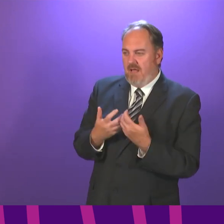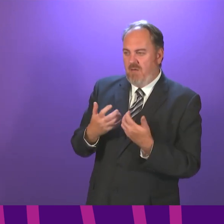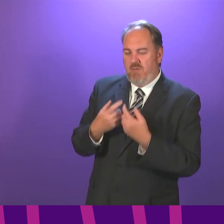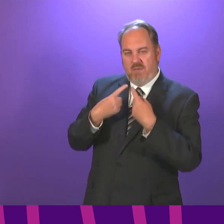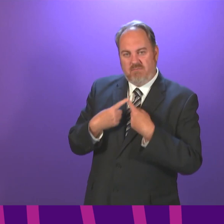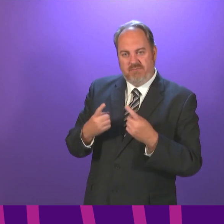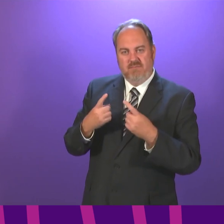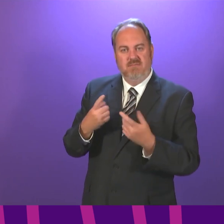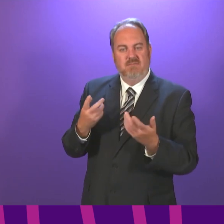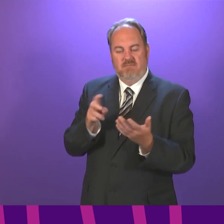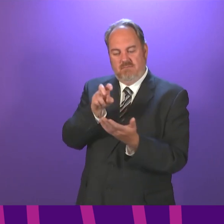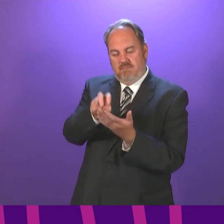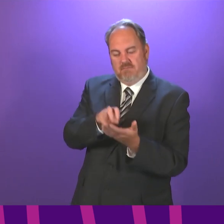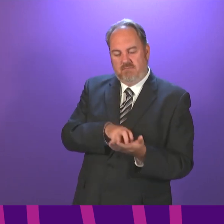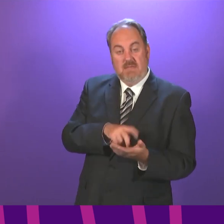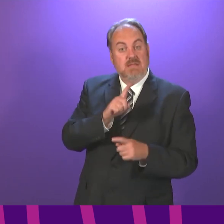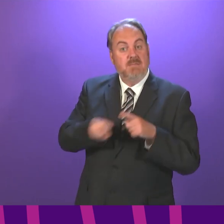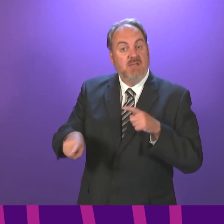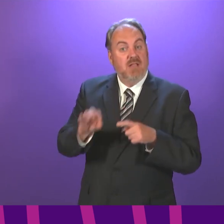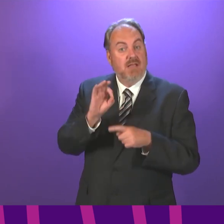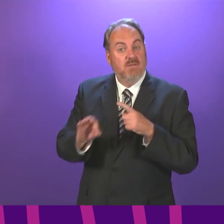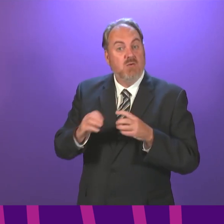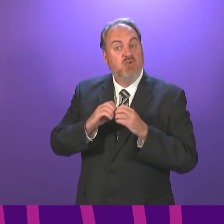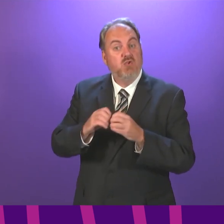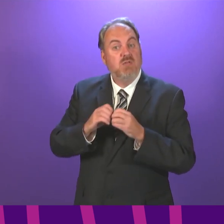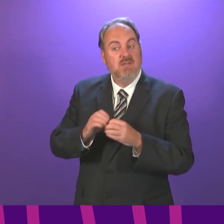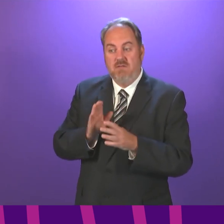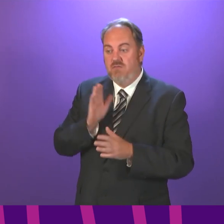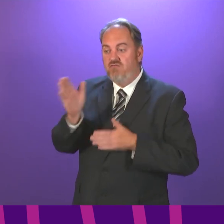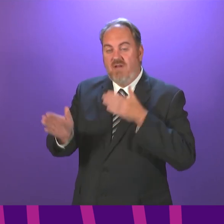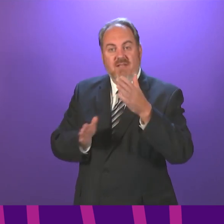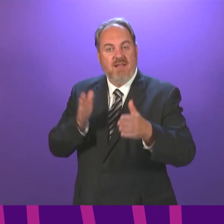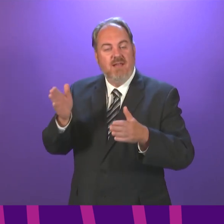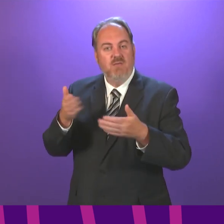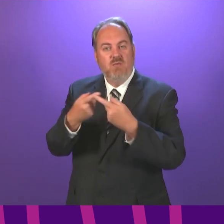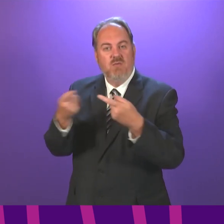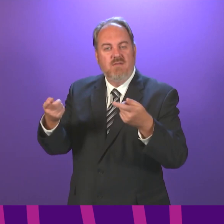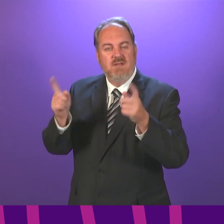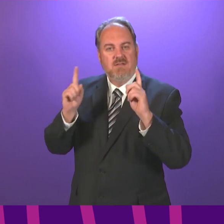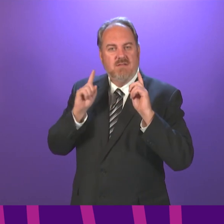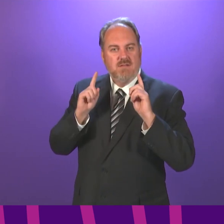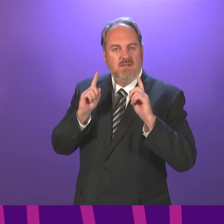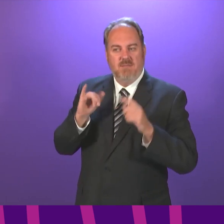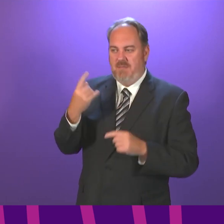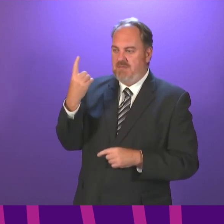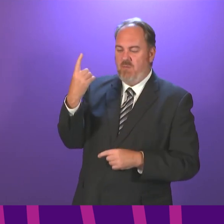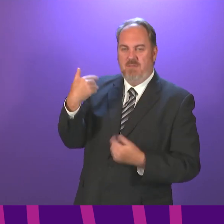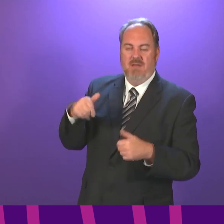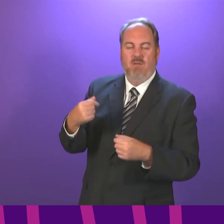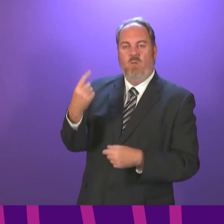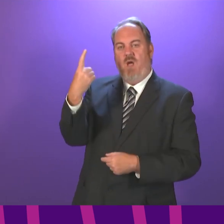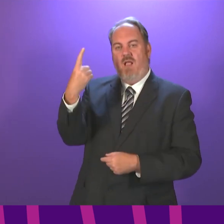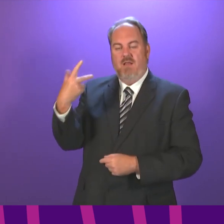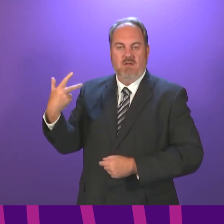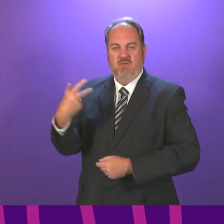for students who are travelling to university, and, indeed, will she ensure that, where somebody has had one dose of the vaccine